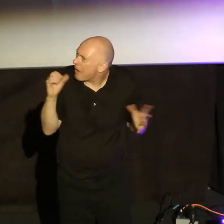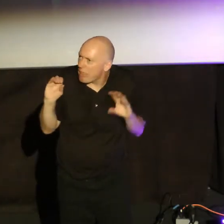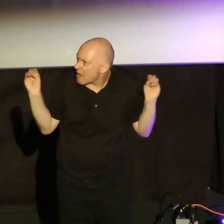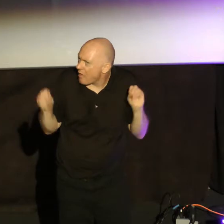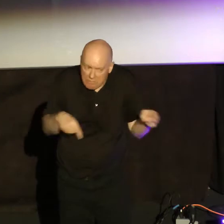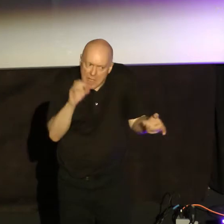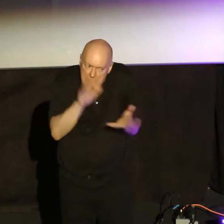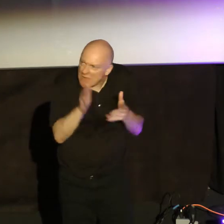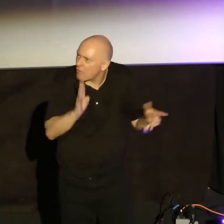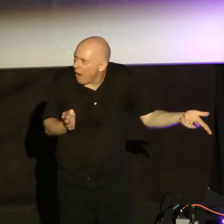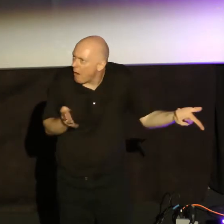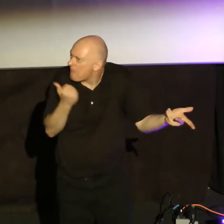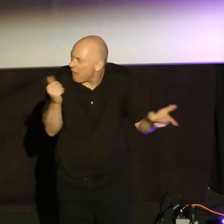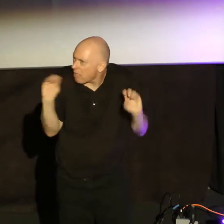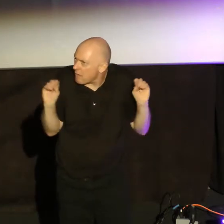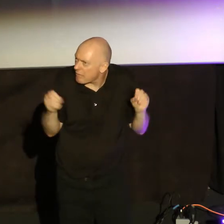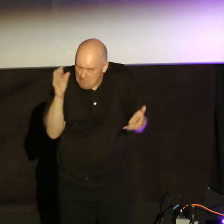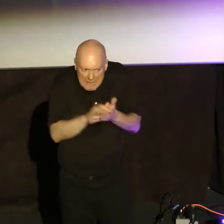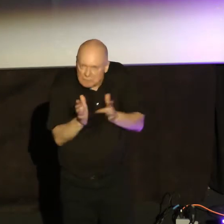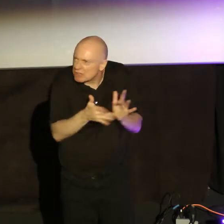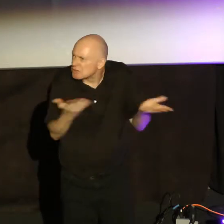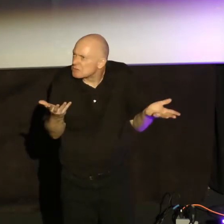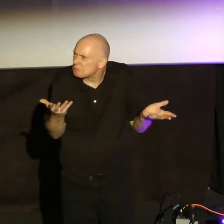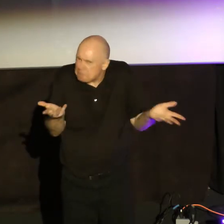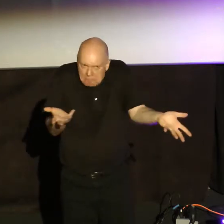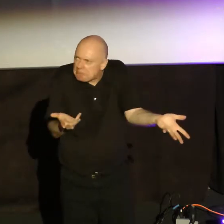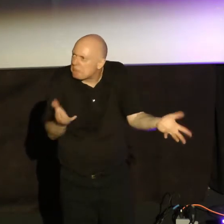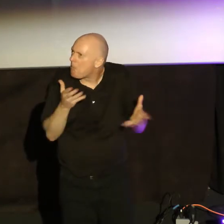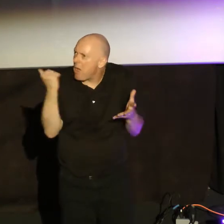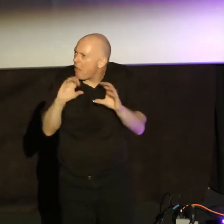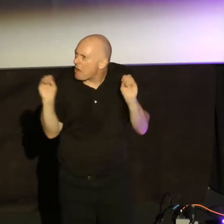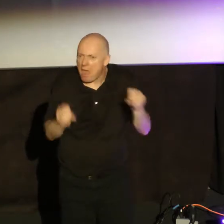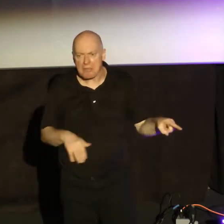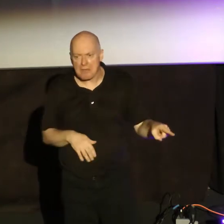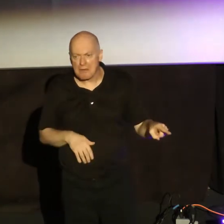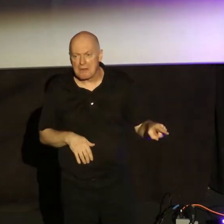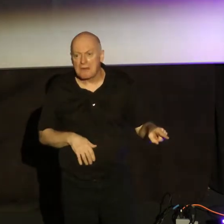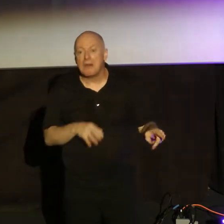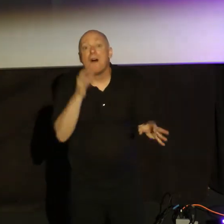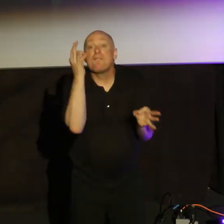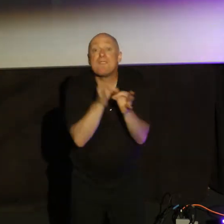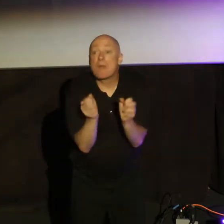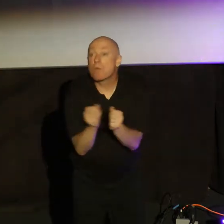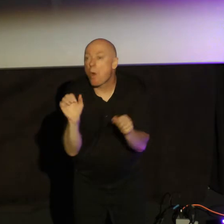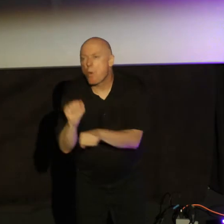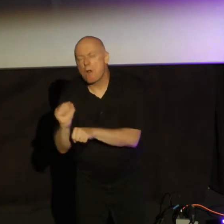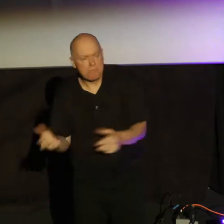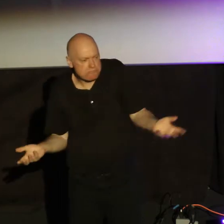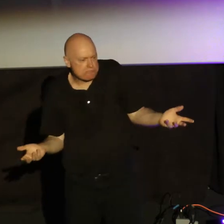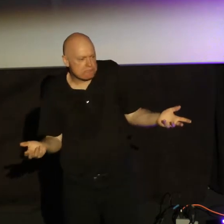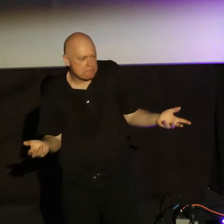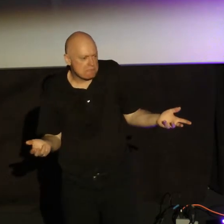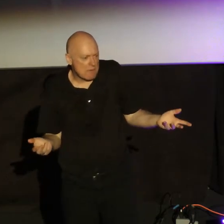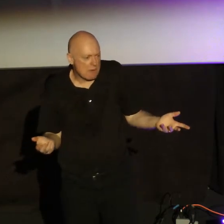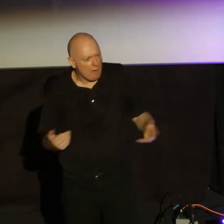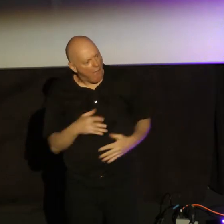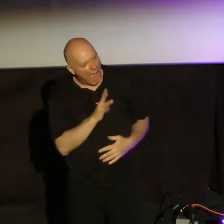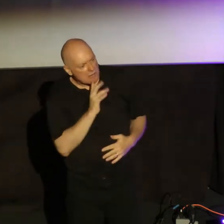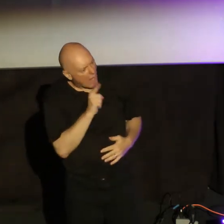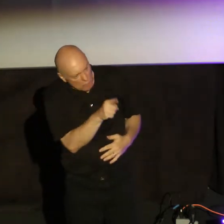God. At least they believe in Jesus. I mean, they mean well. Faith without works, yes, but I mean, I've talked to them once before about the Lord, I